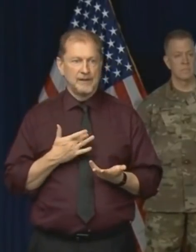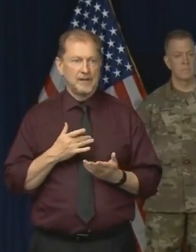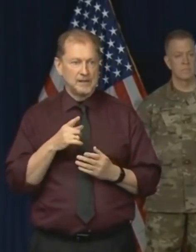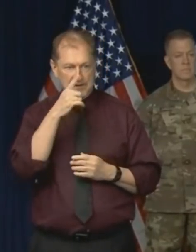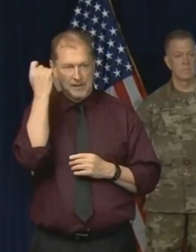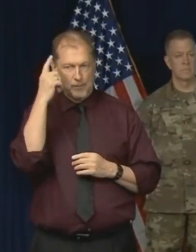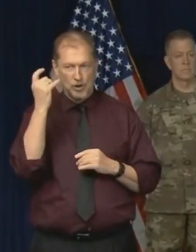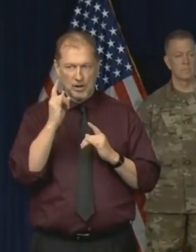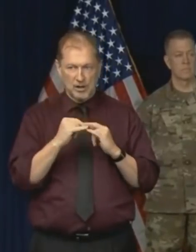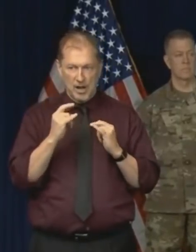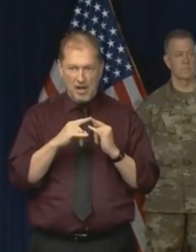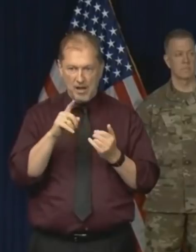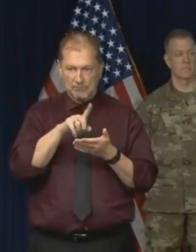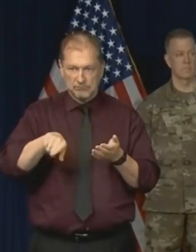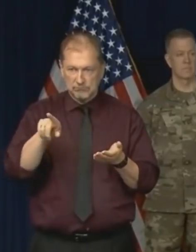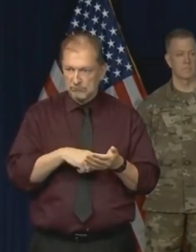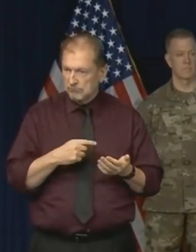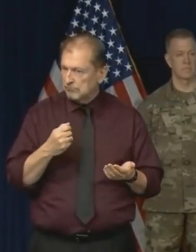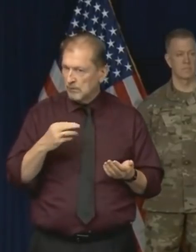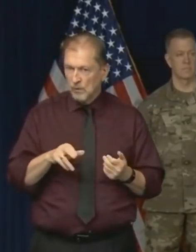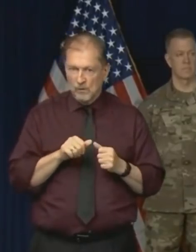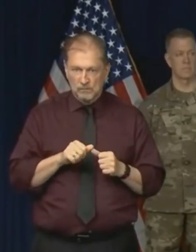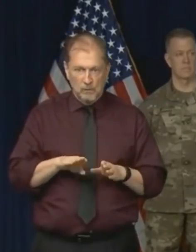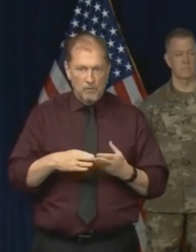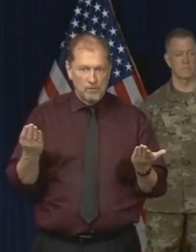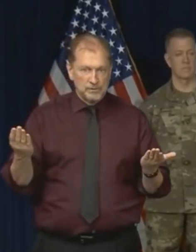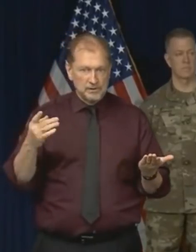going to summer camp programs this summer?